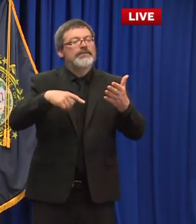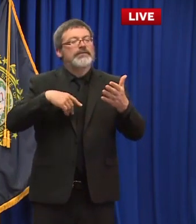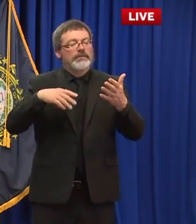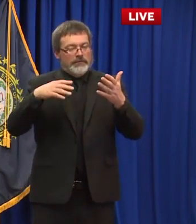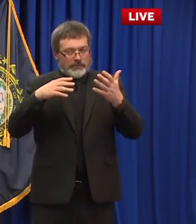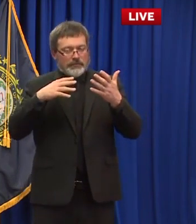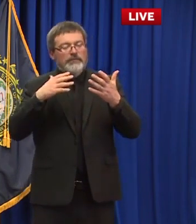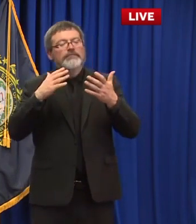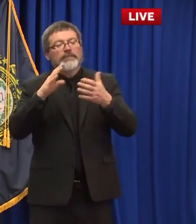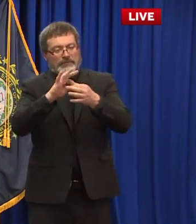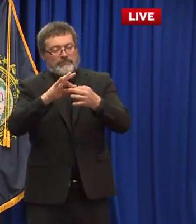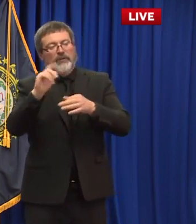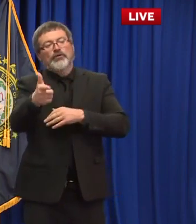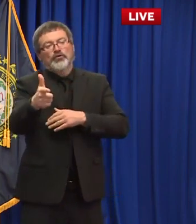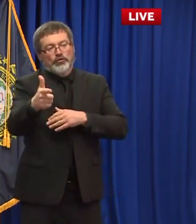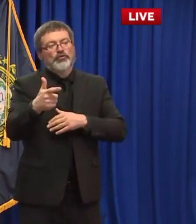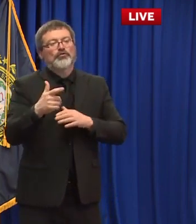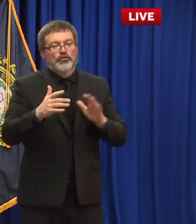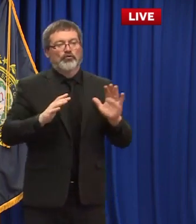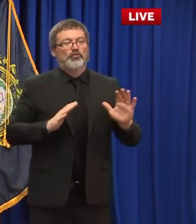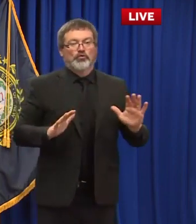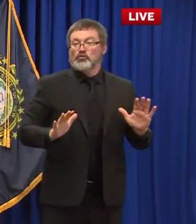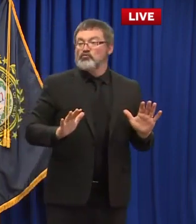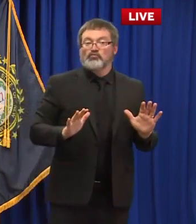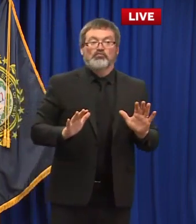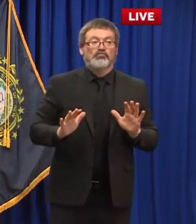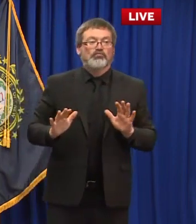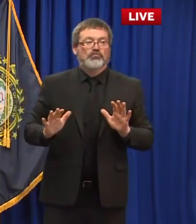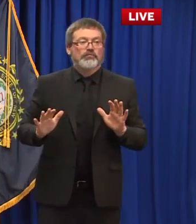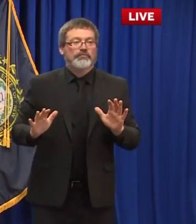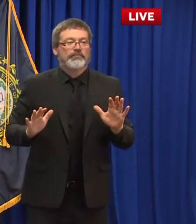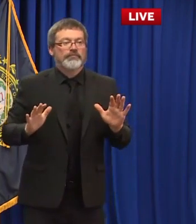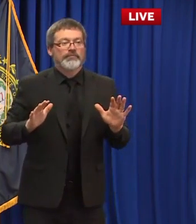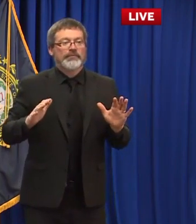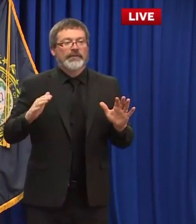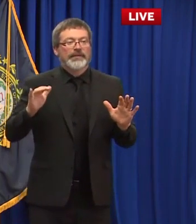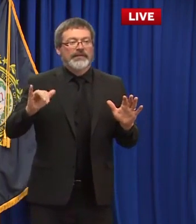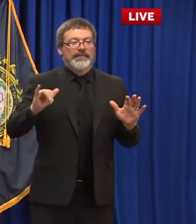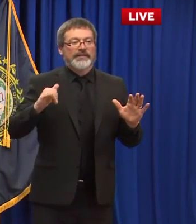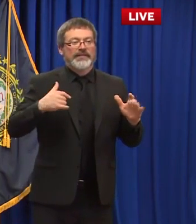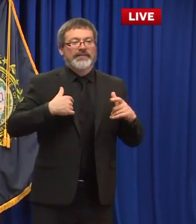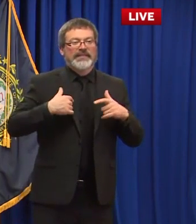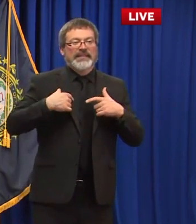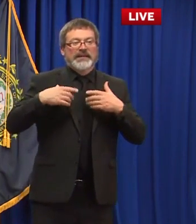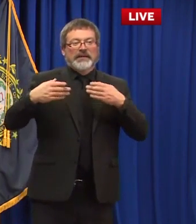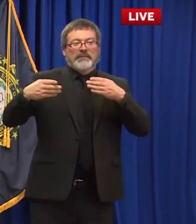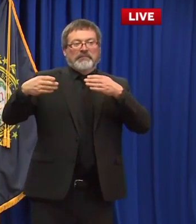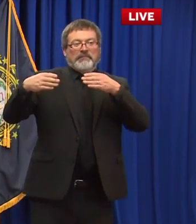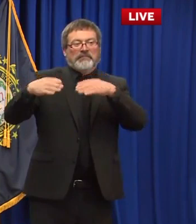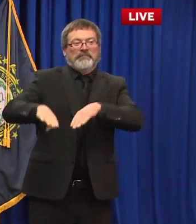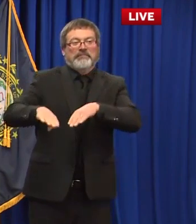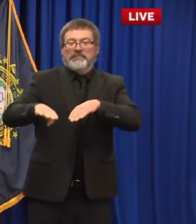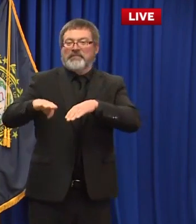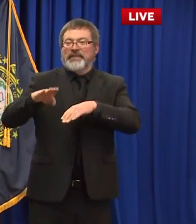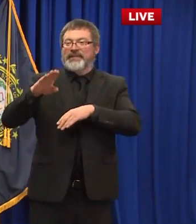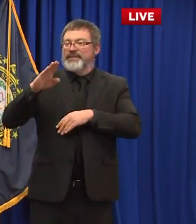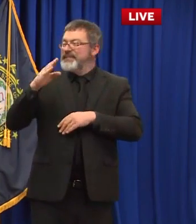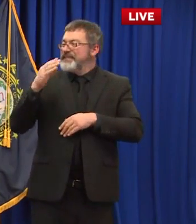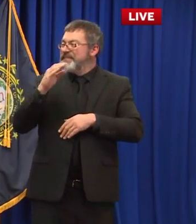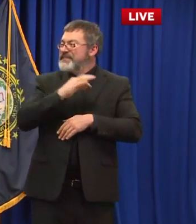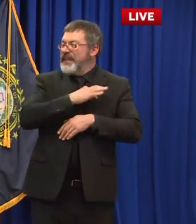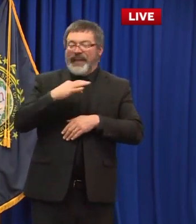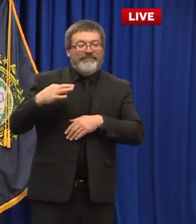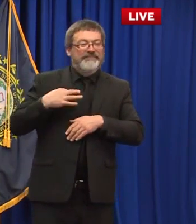one okay well i won my one dollar bet with my staff they said it would only go 59 minutes or less and uh